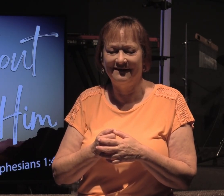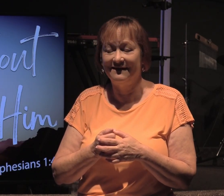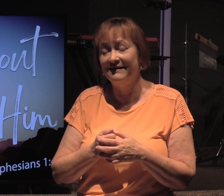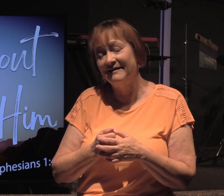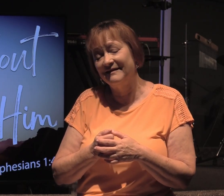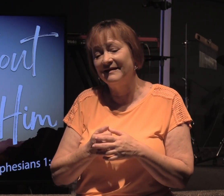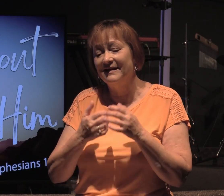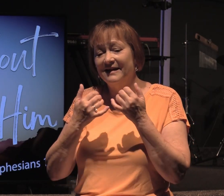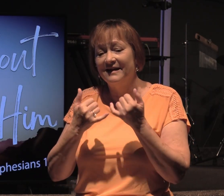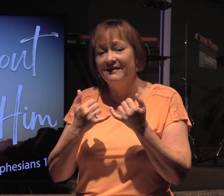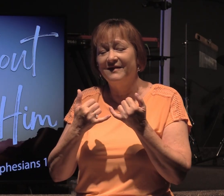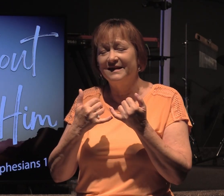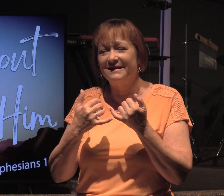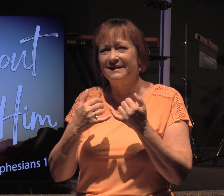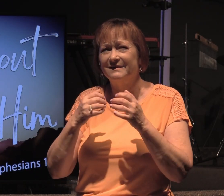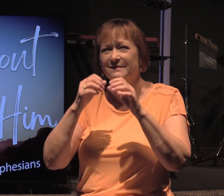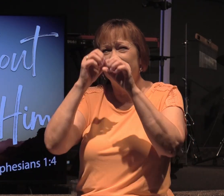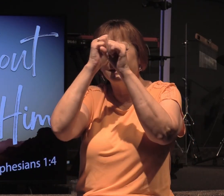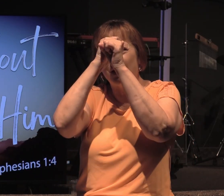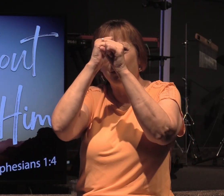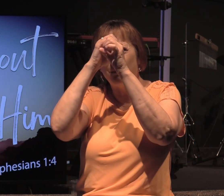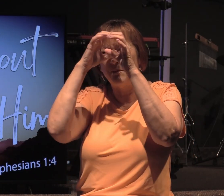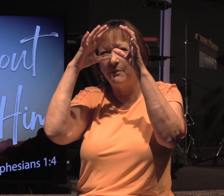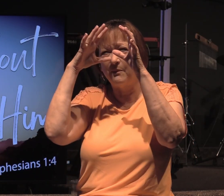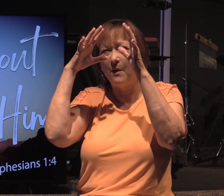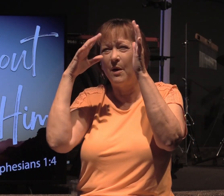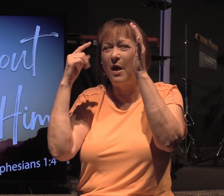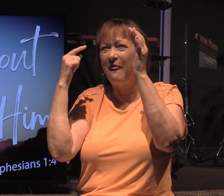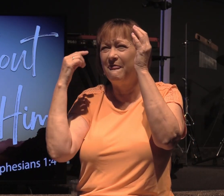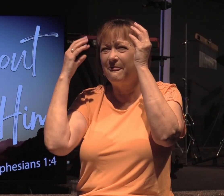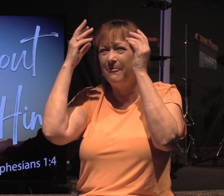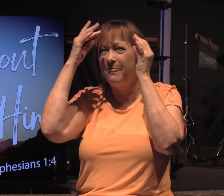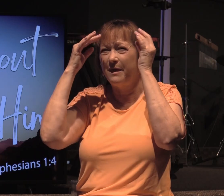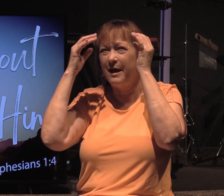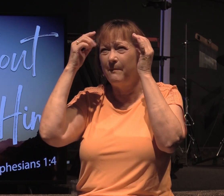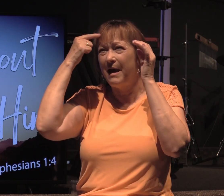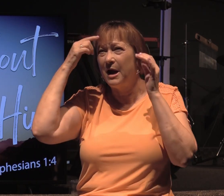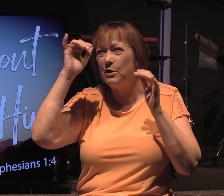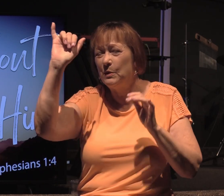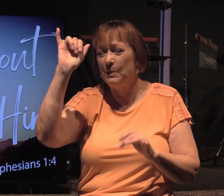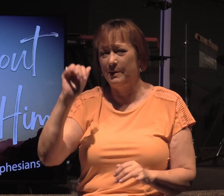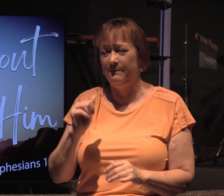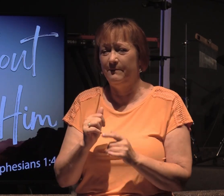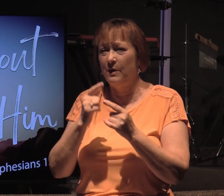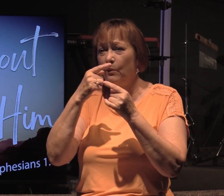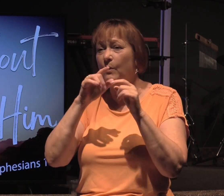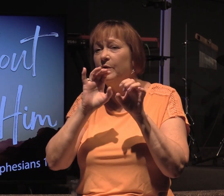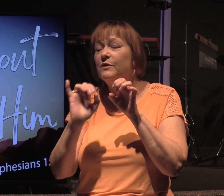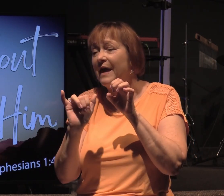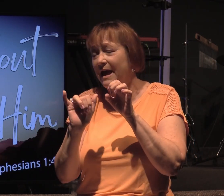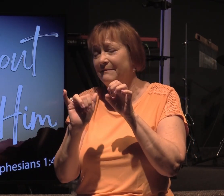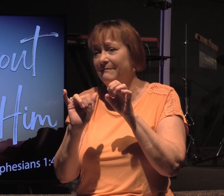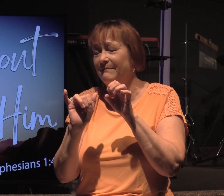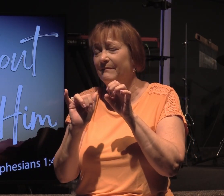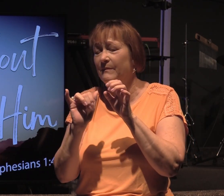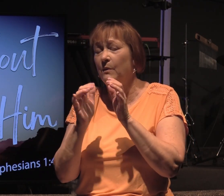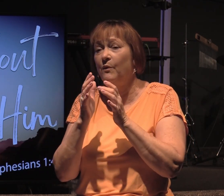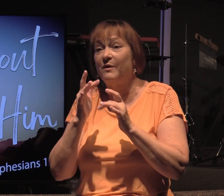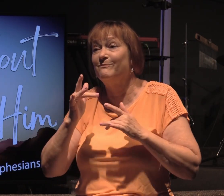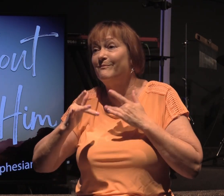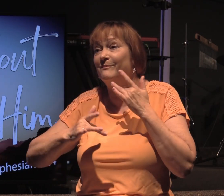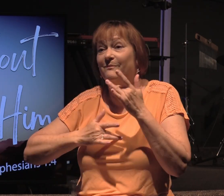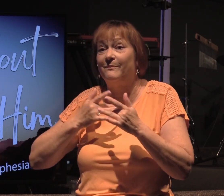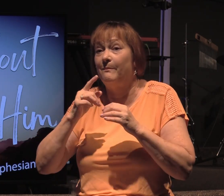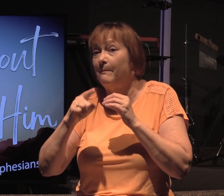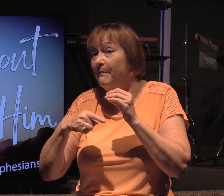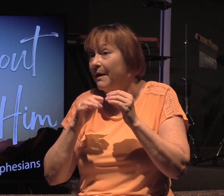So this is going to stretch our imagination contemplating eternity. And when we do that we generally look forward don't we?